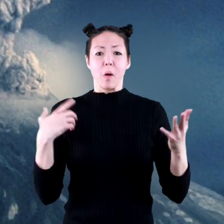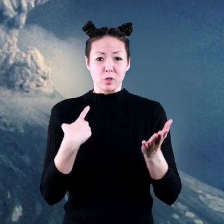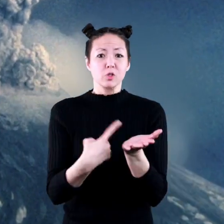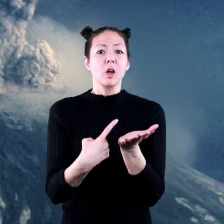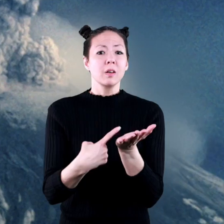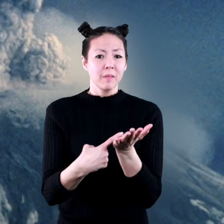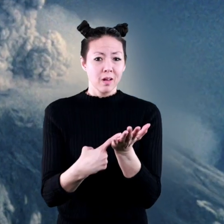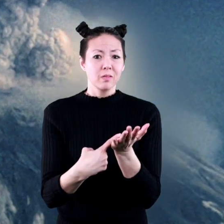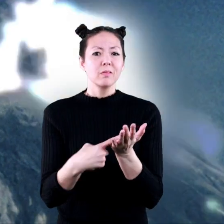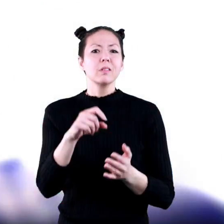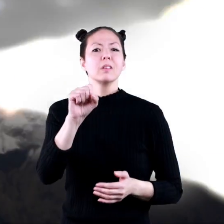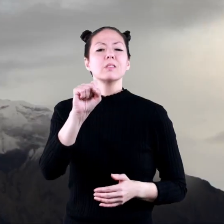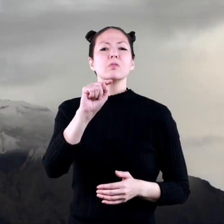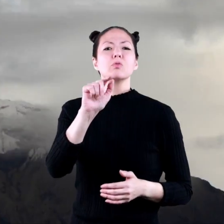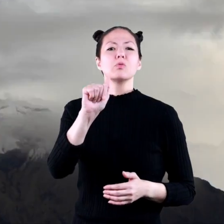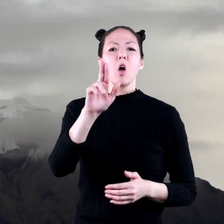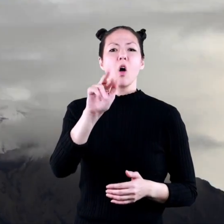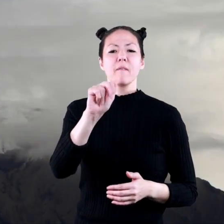we are talking about the Stratovolcano!